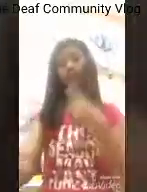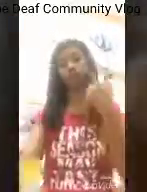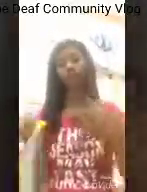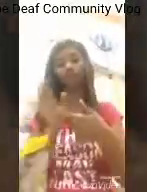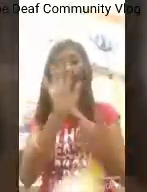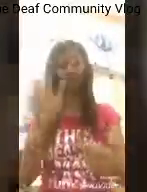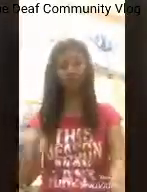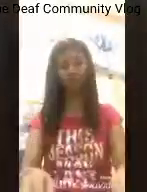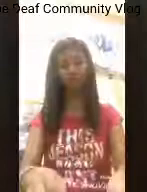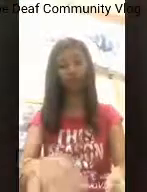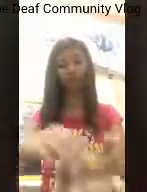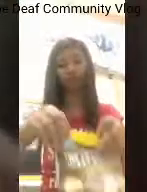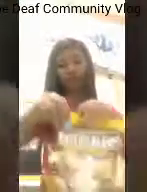I like that because one.